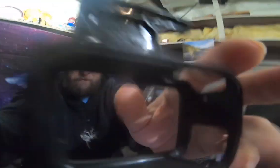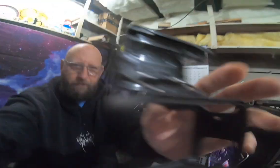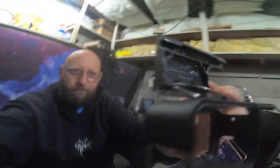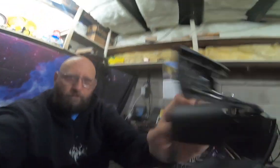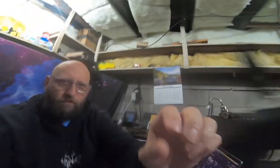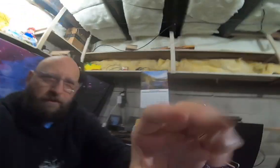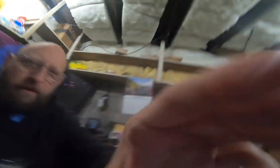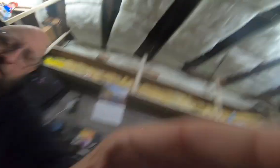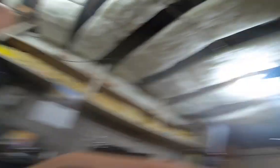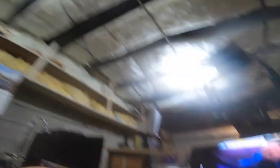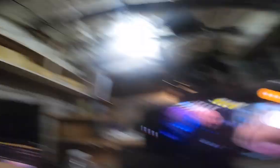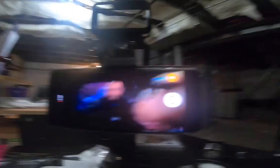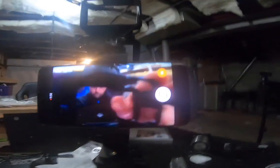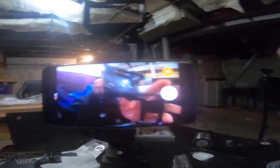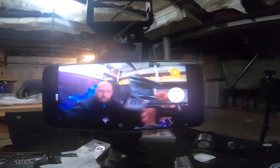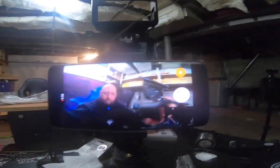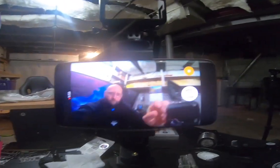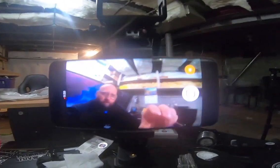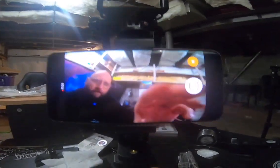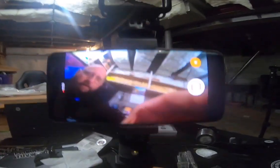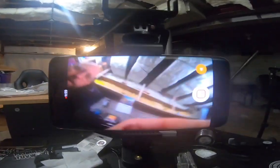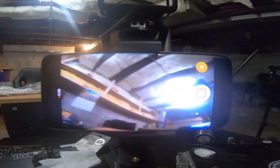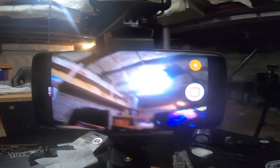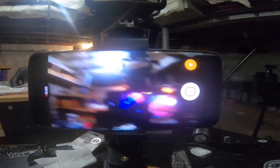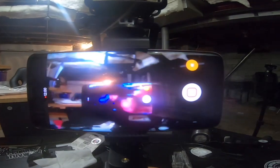it's yeah do